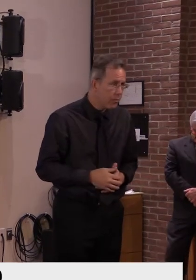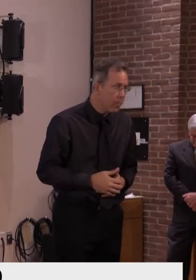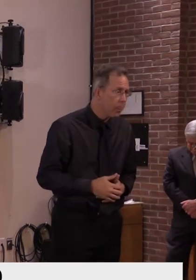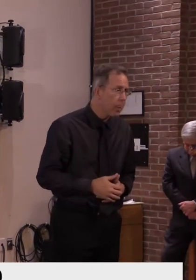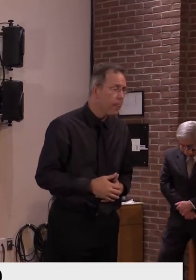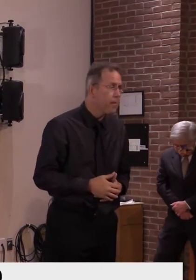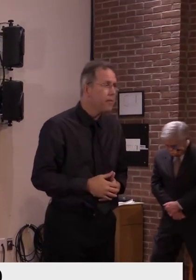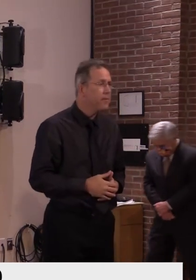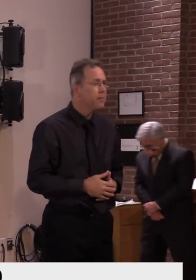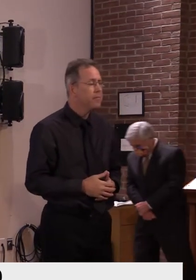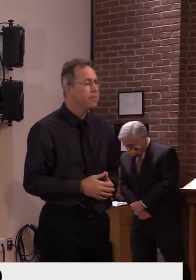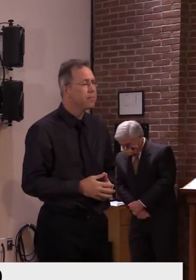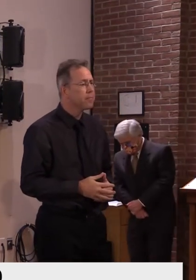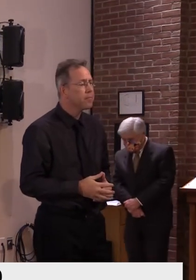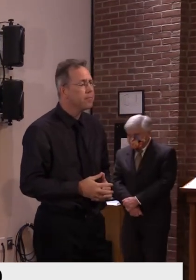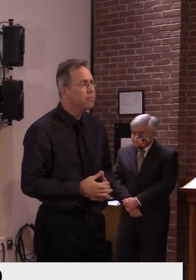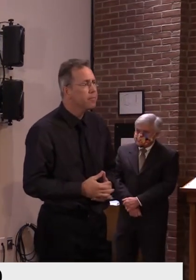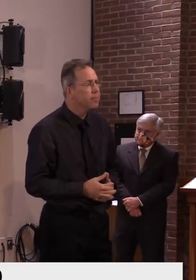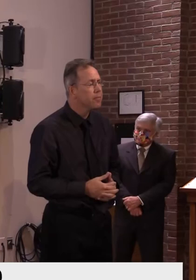Uh,